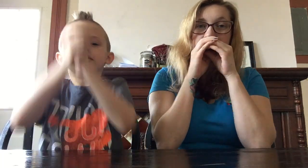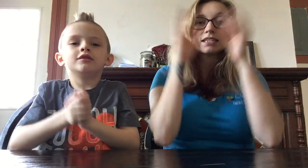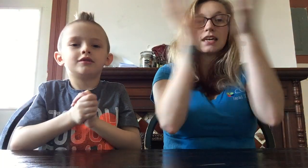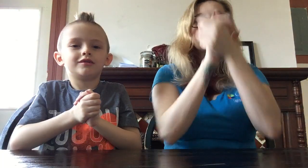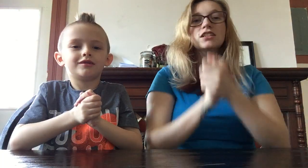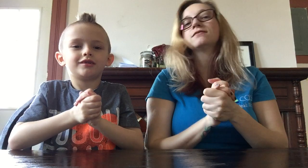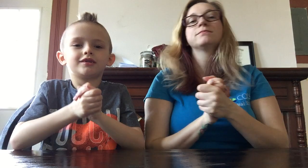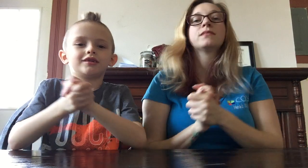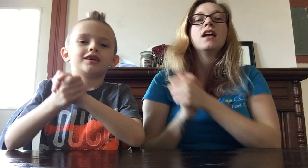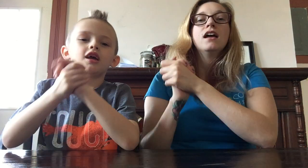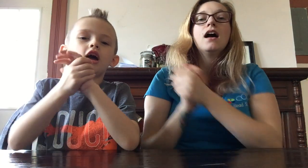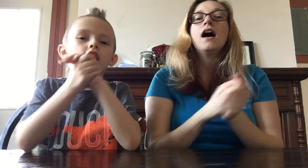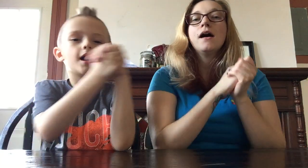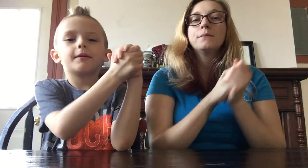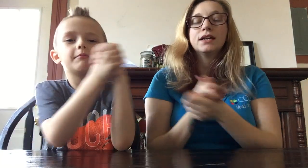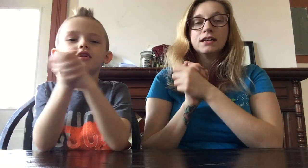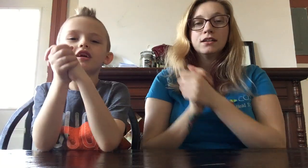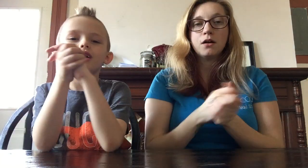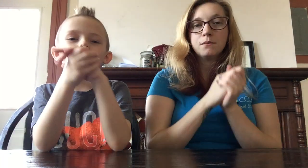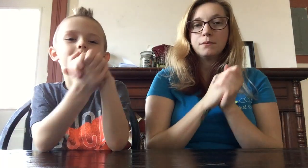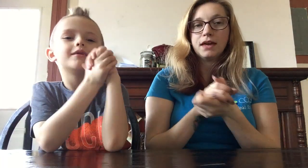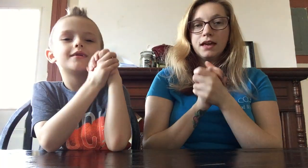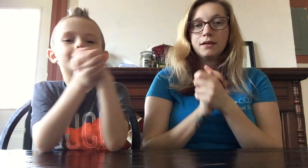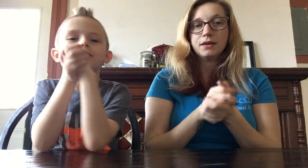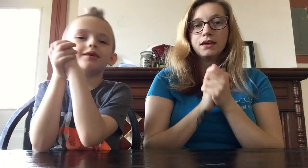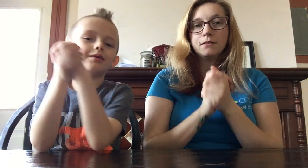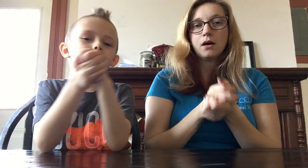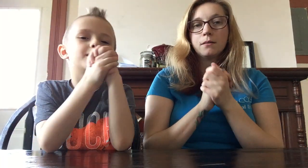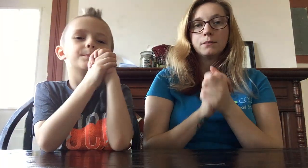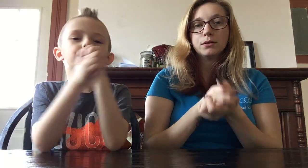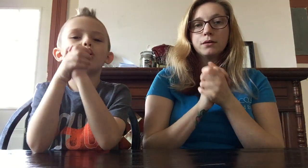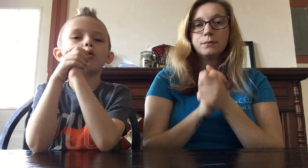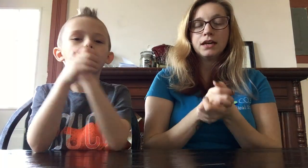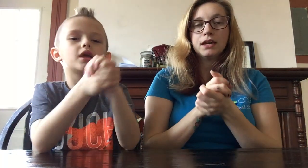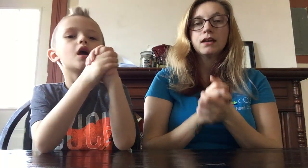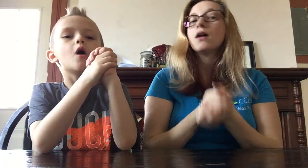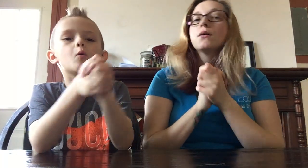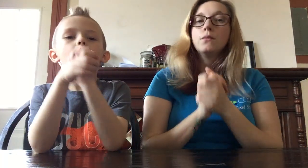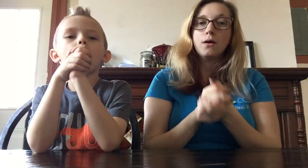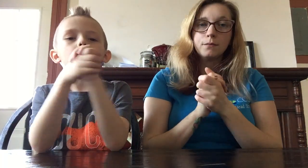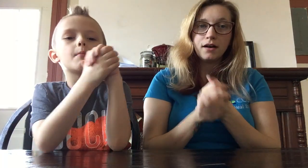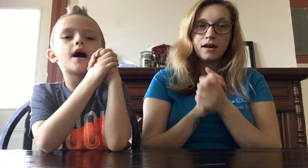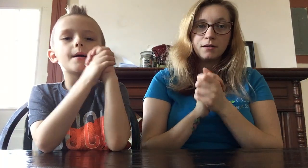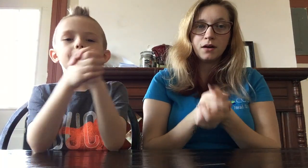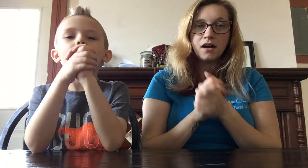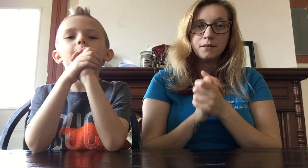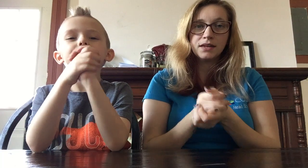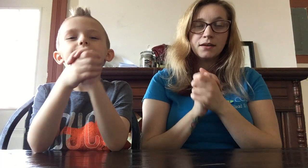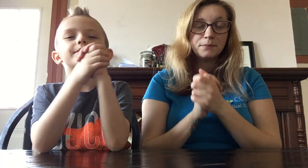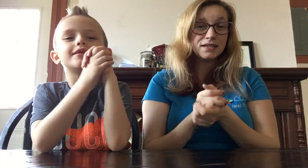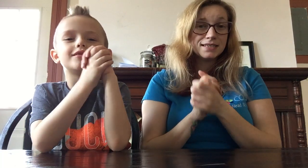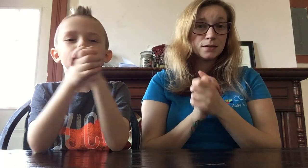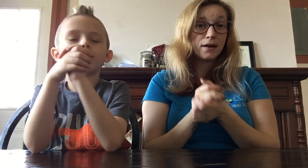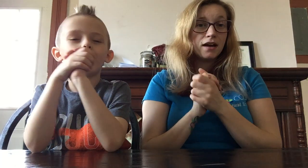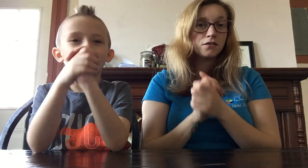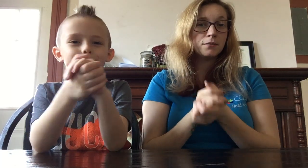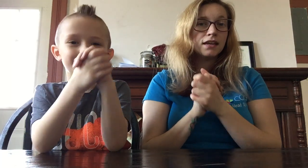Catch it! I'm bringing home a baby bumblebee. Won't my mommy be so proud of me?